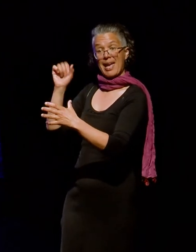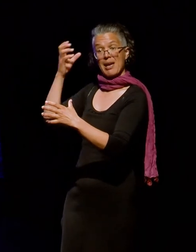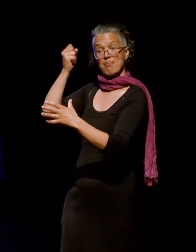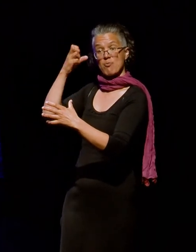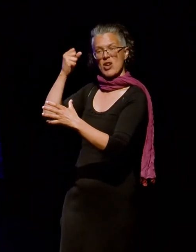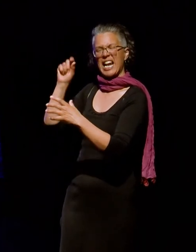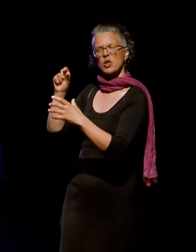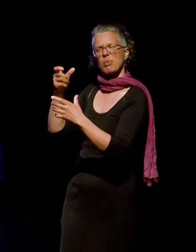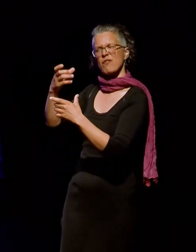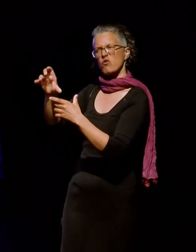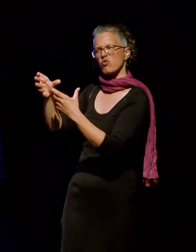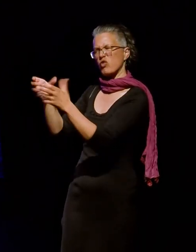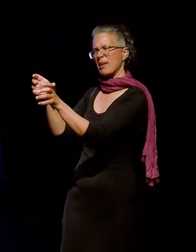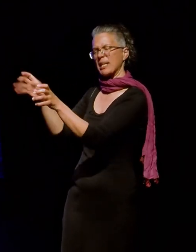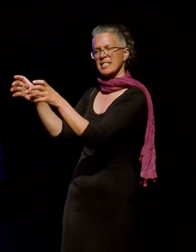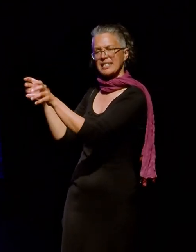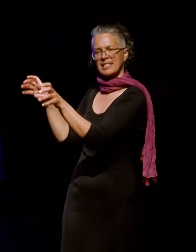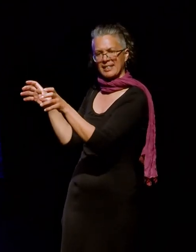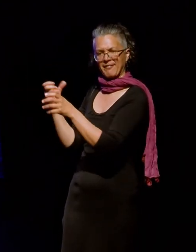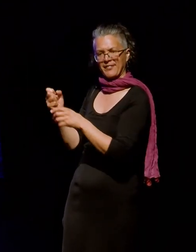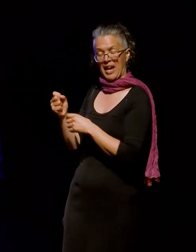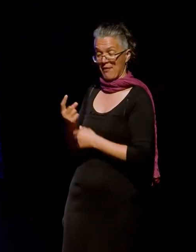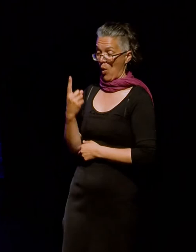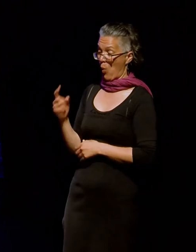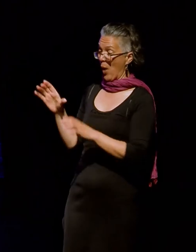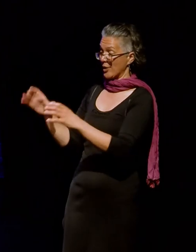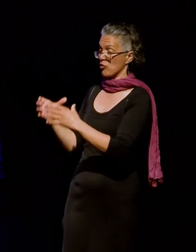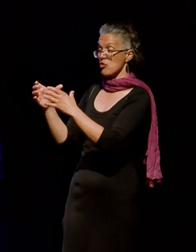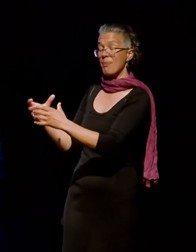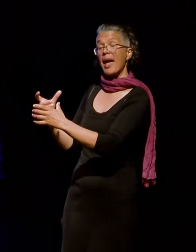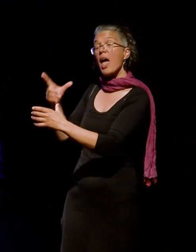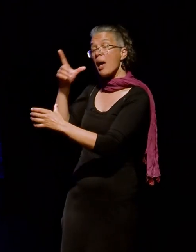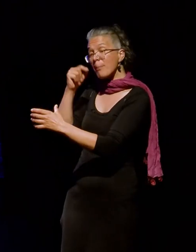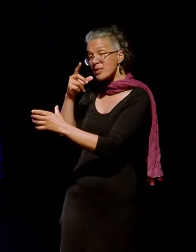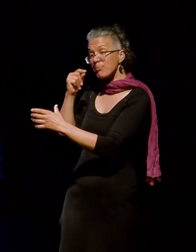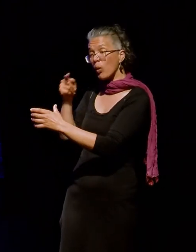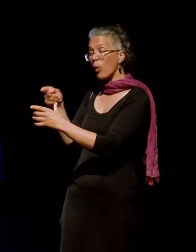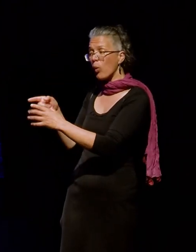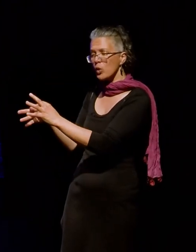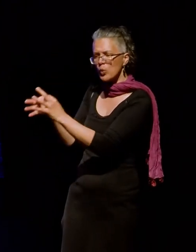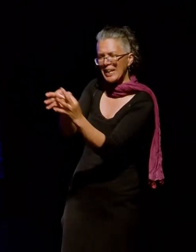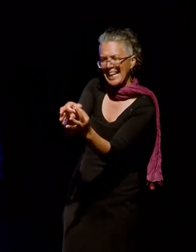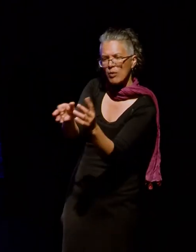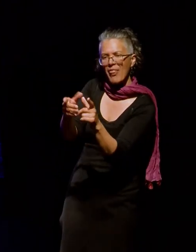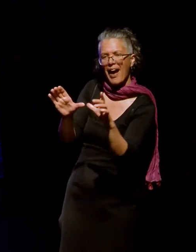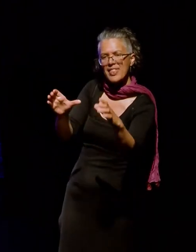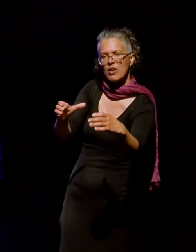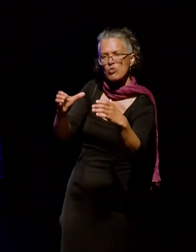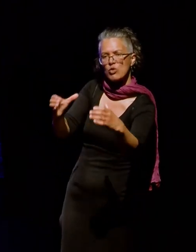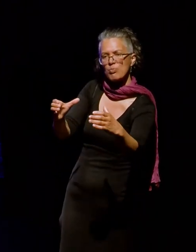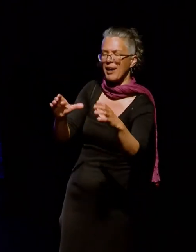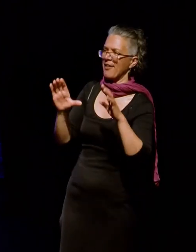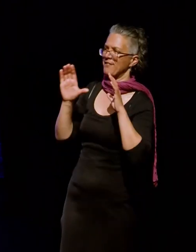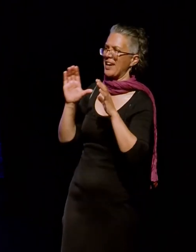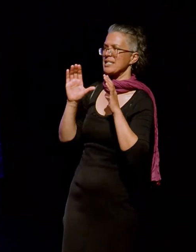fragmented. Although it is possible to link one group to another with which Facebook conceptualises